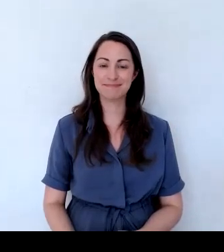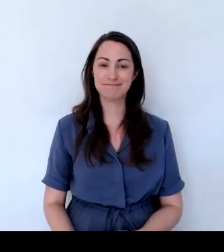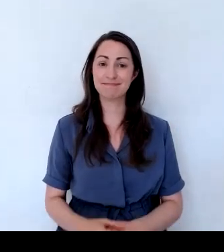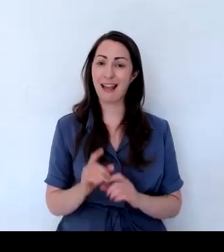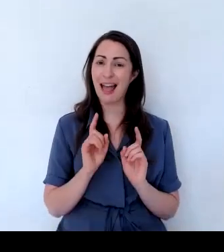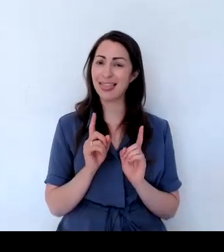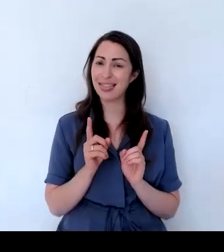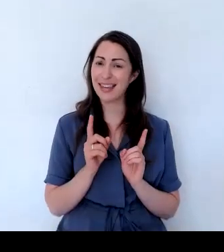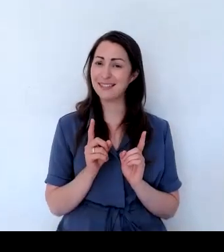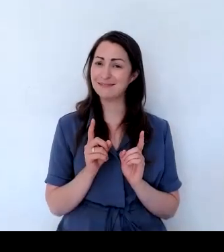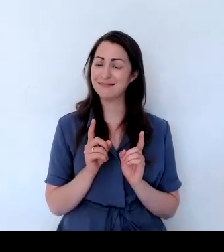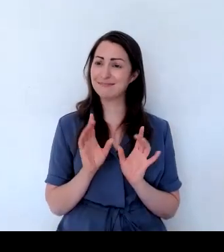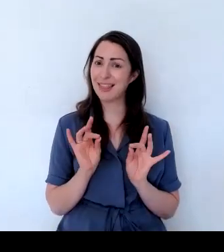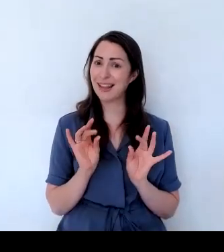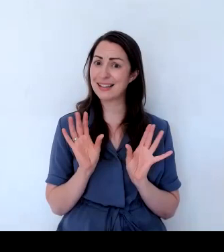all the questions.